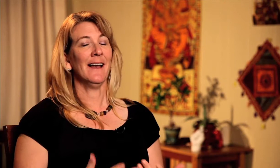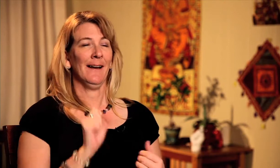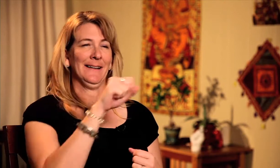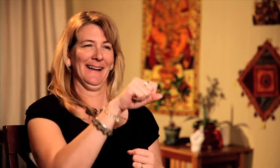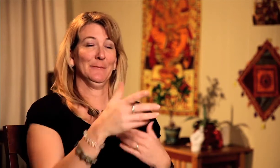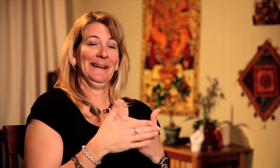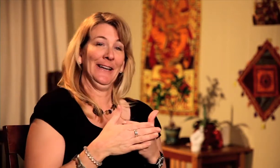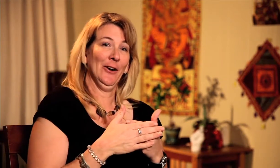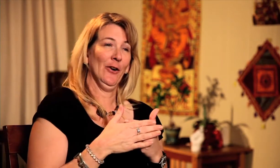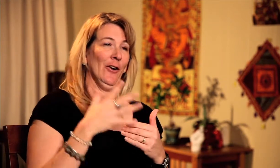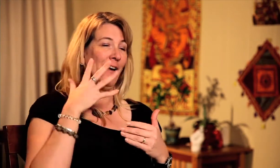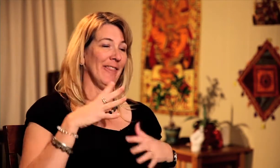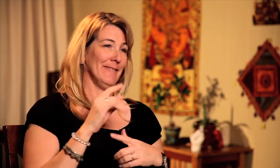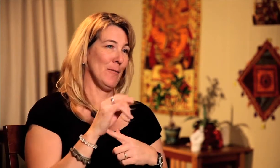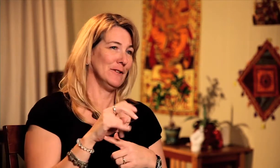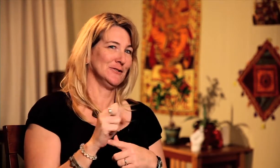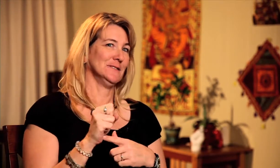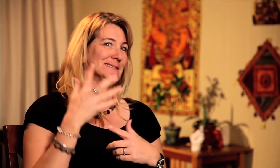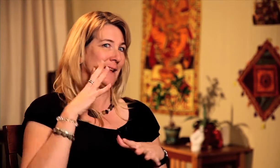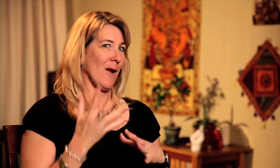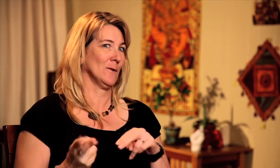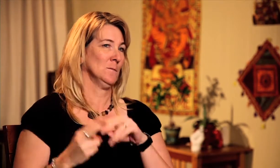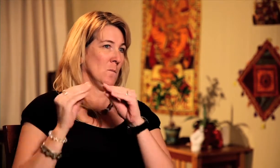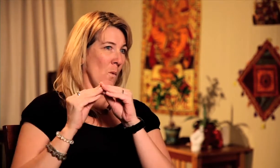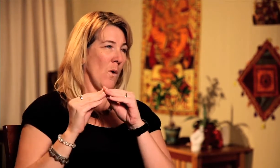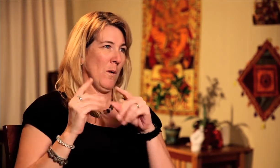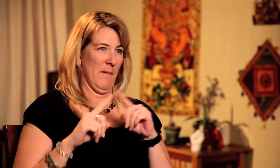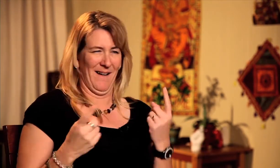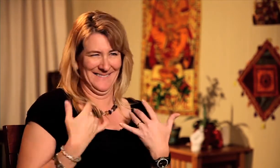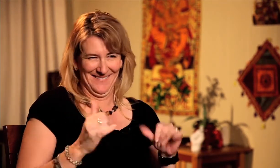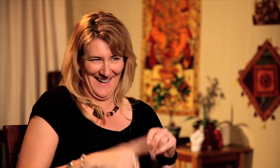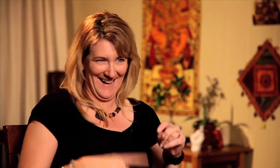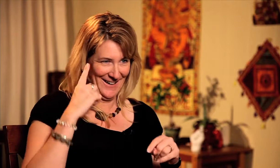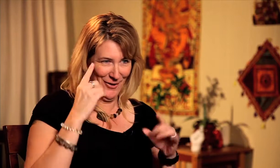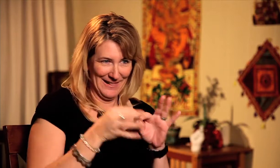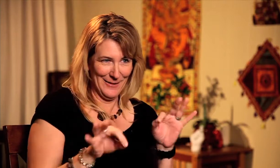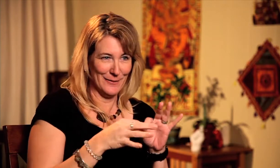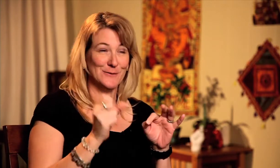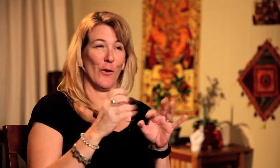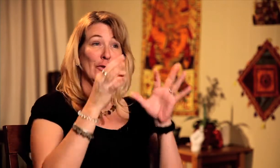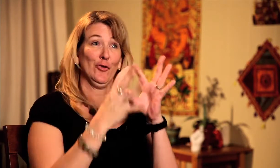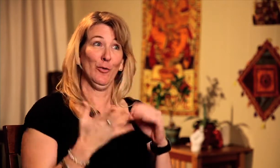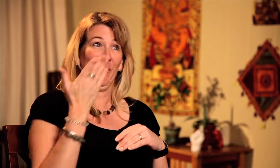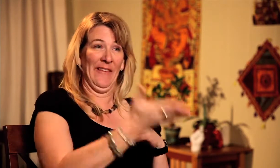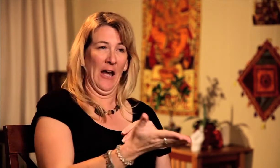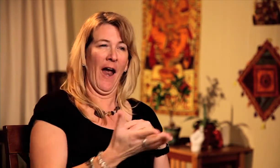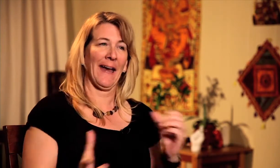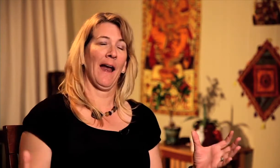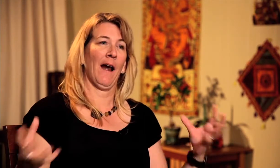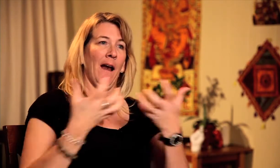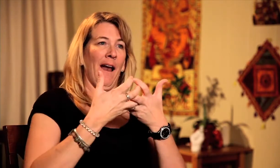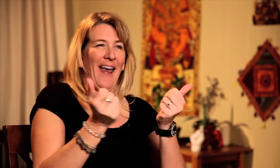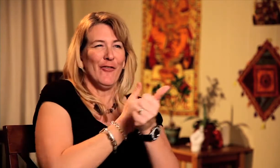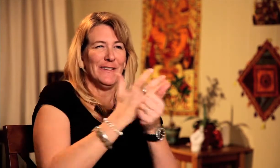hear the lyrics without the interpreter and everything comes together in the moments when the interpreter is